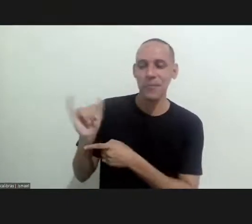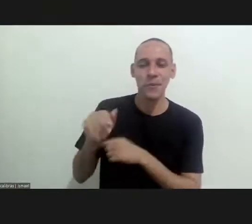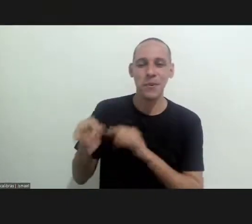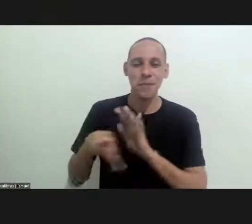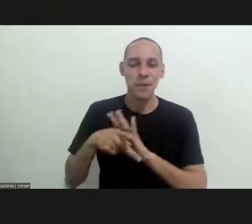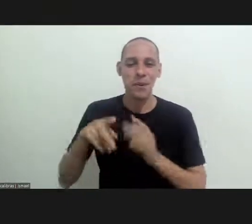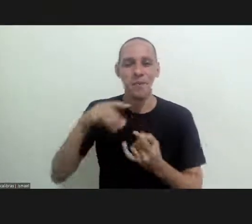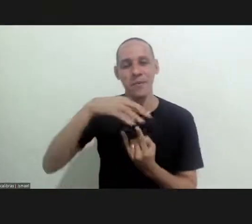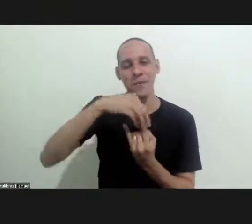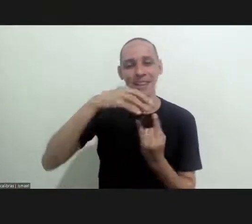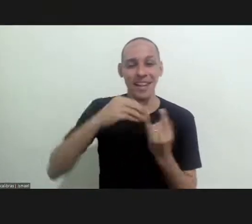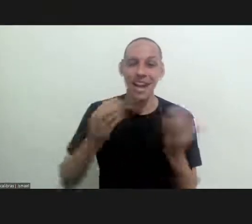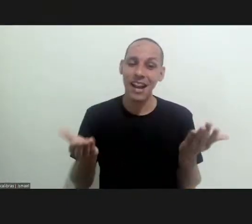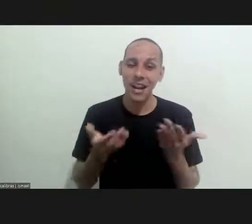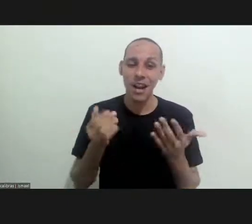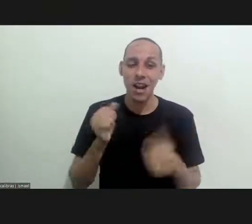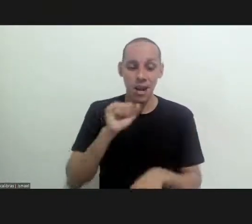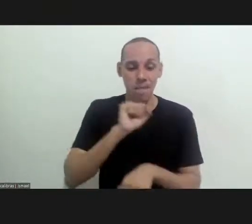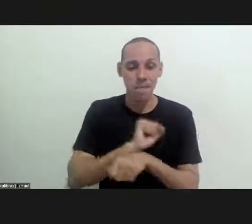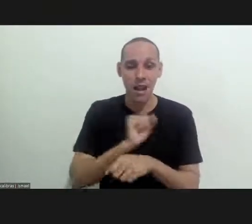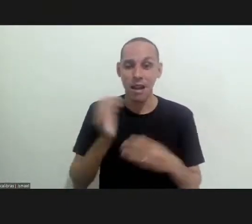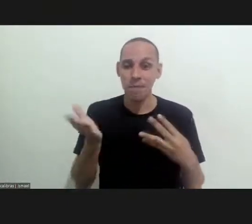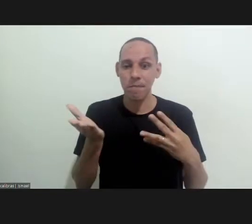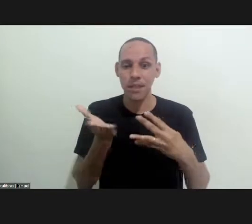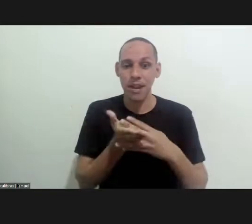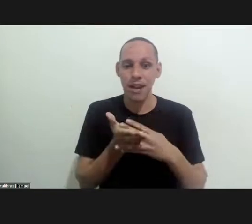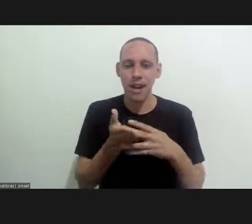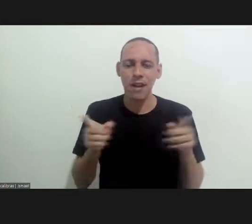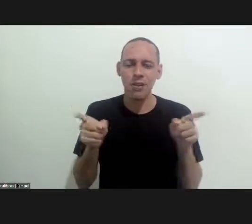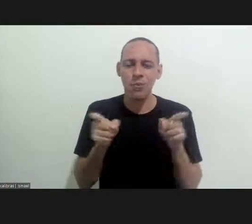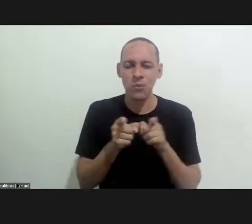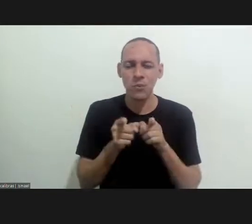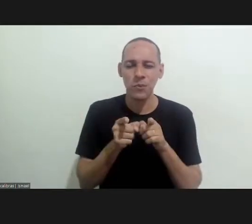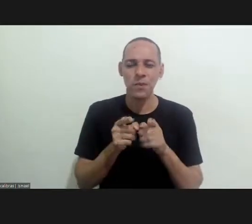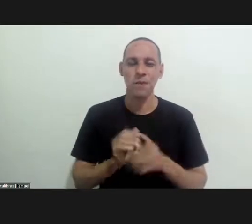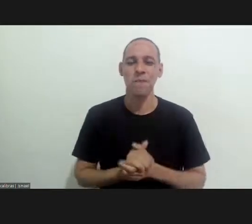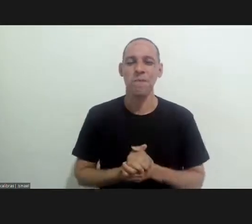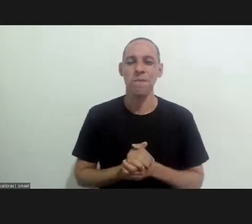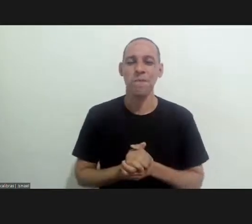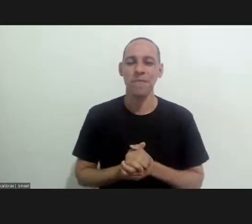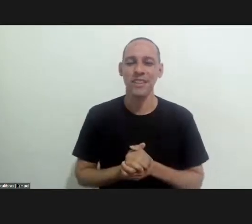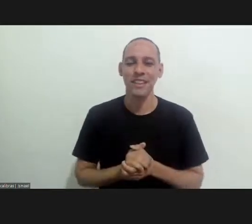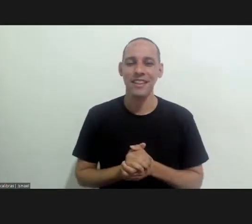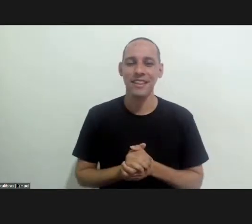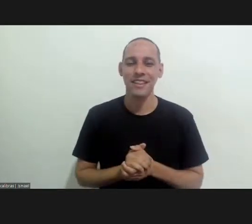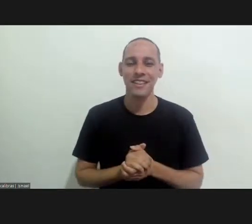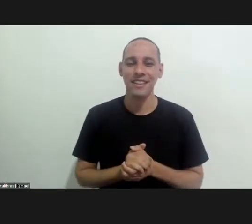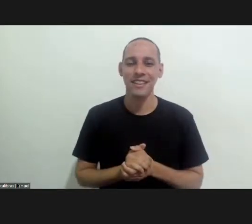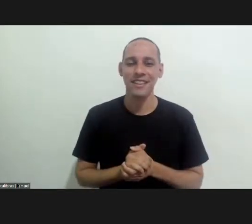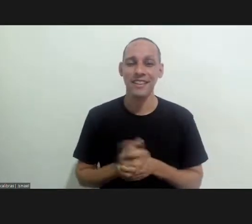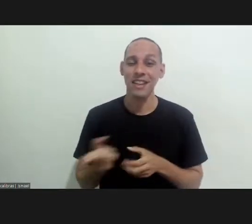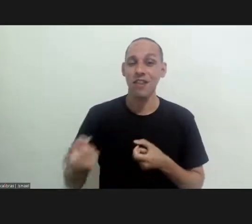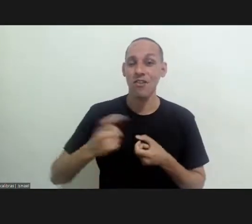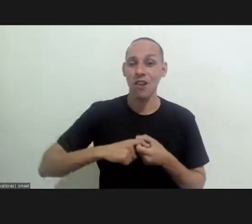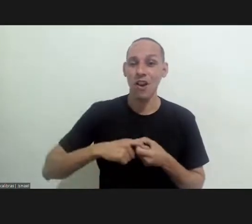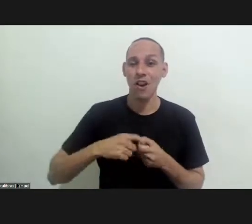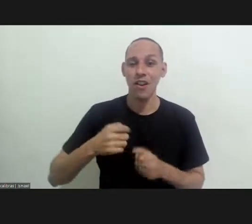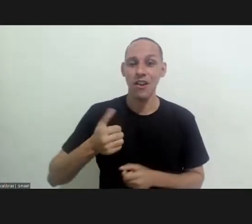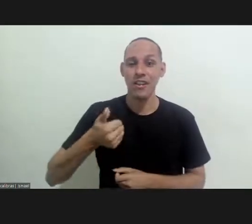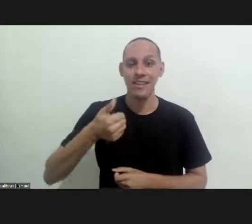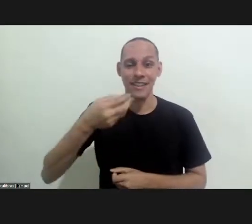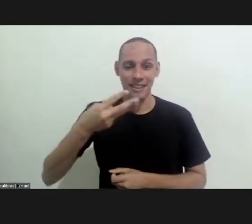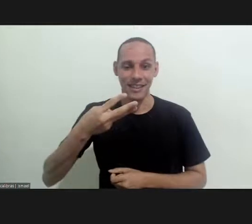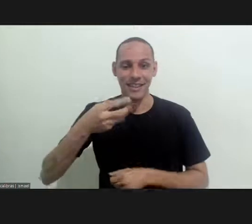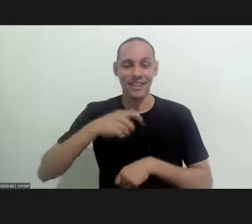us through the via cruz youtube channel we're going to have a quick break now and we will be back at